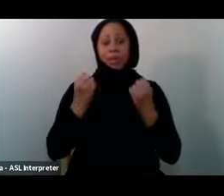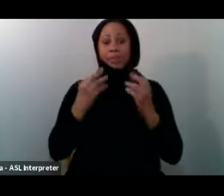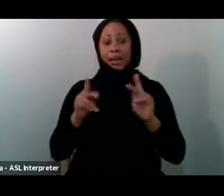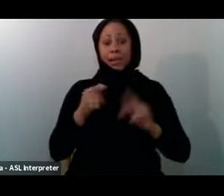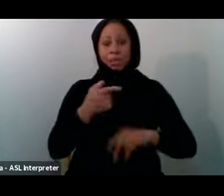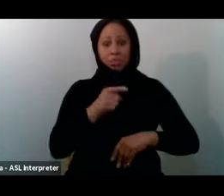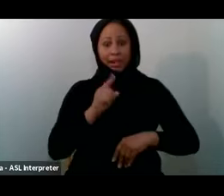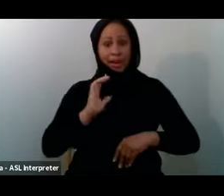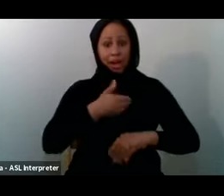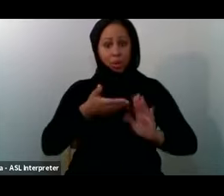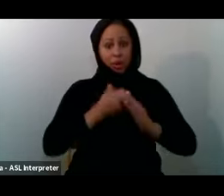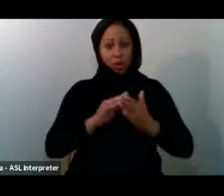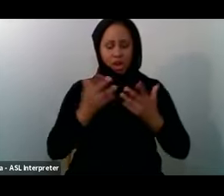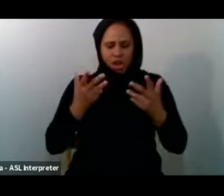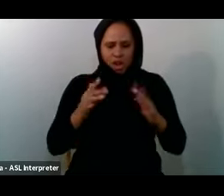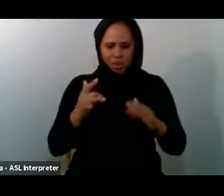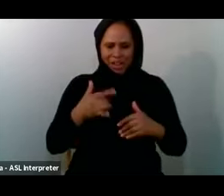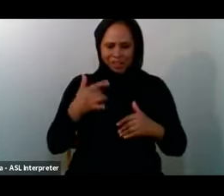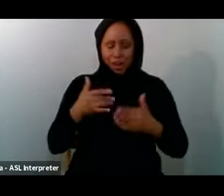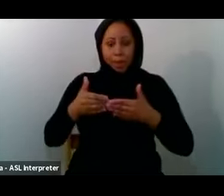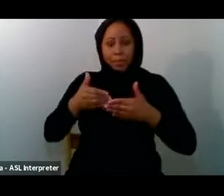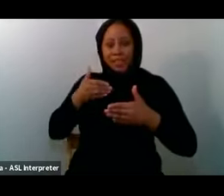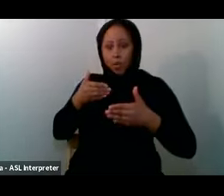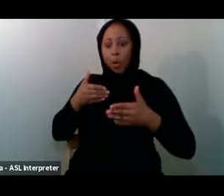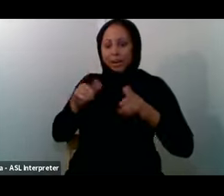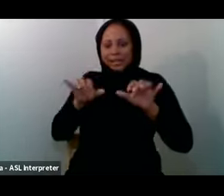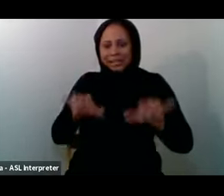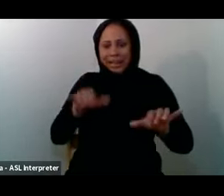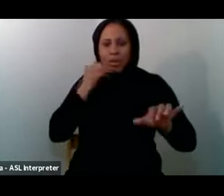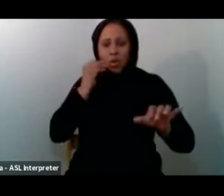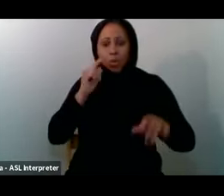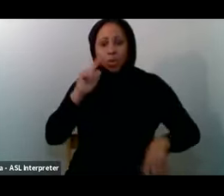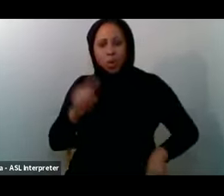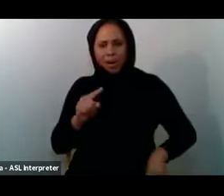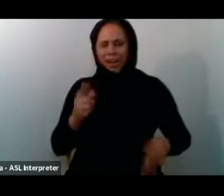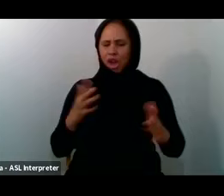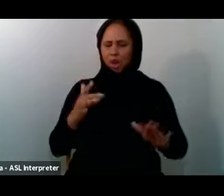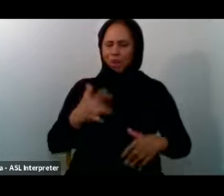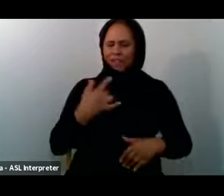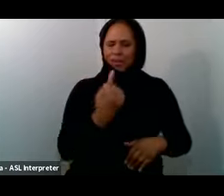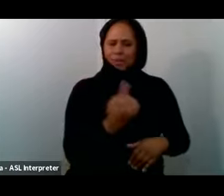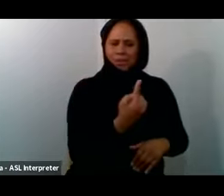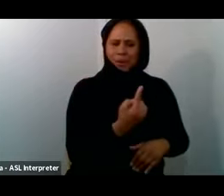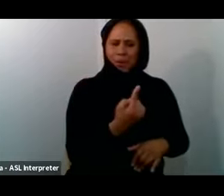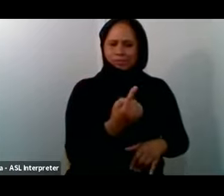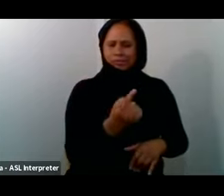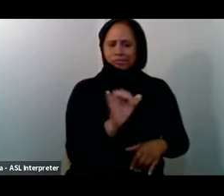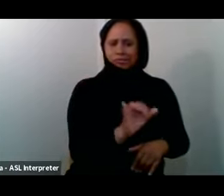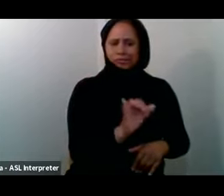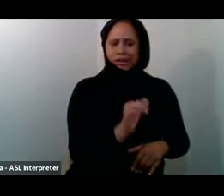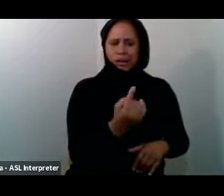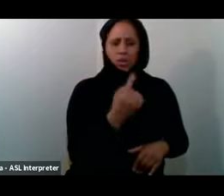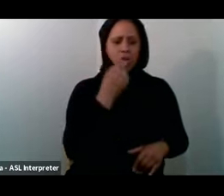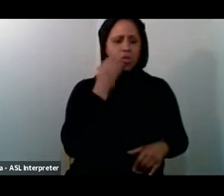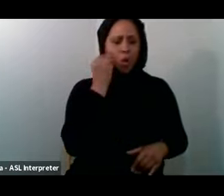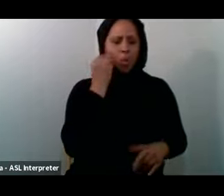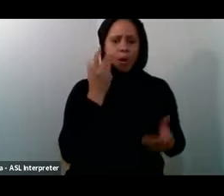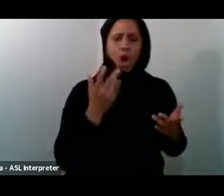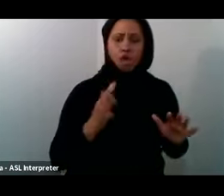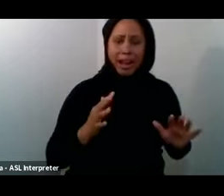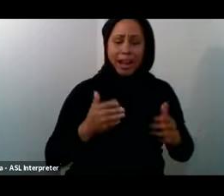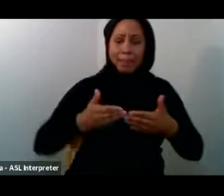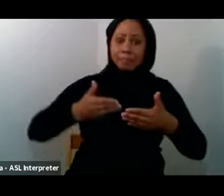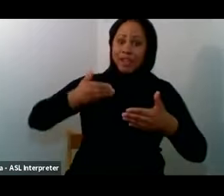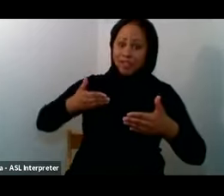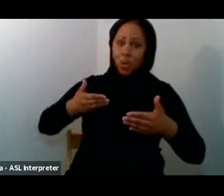have felt Before the stay at home order Self A sense of isolation And seclusion Those include Our